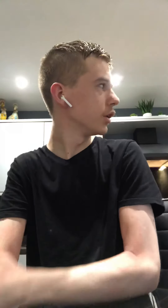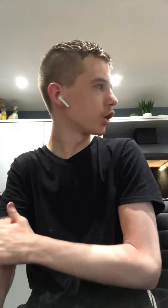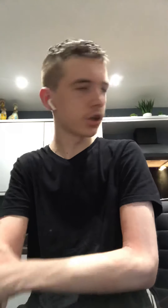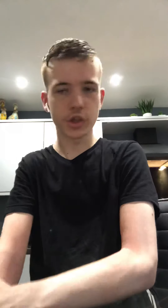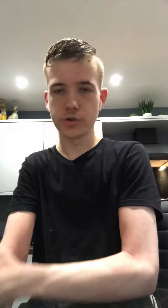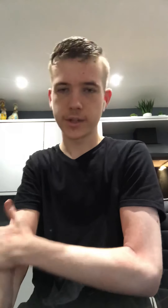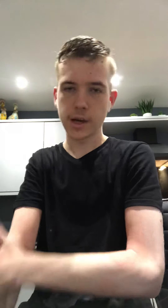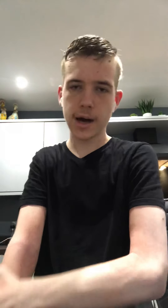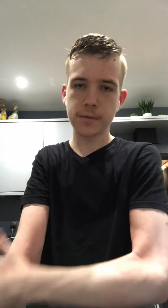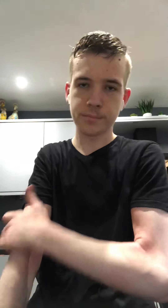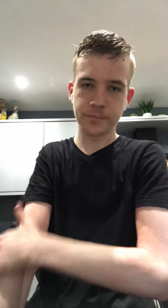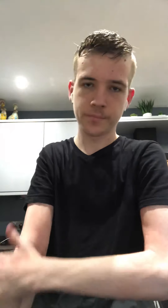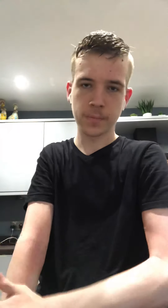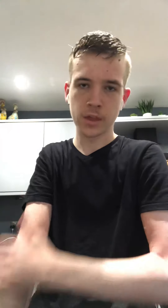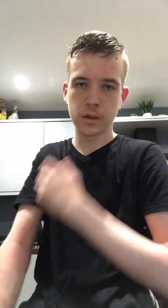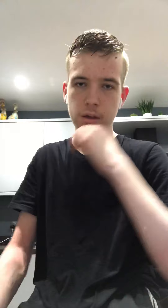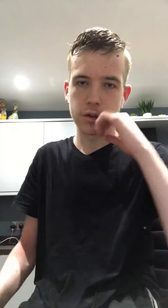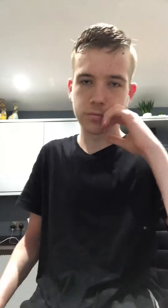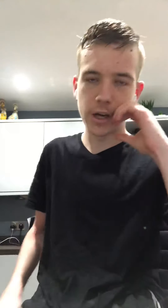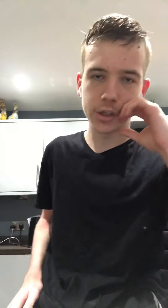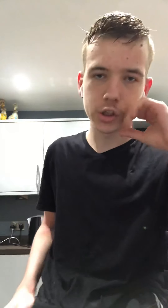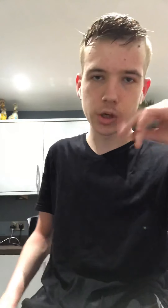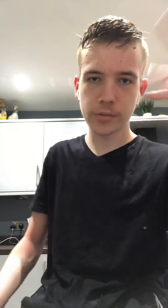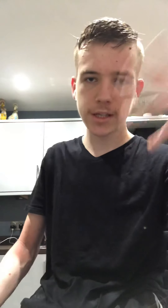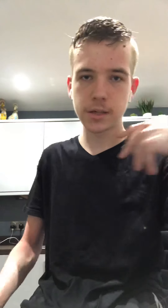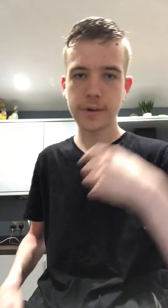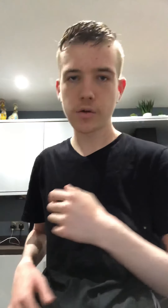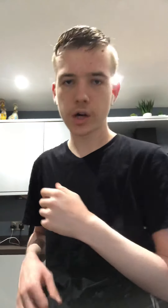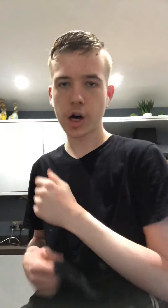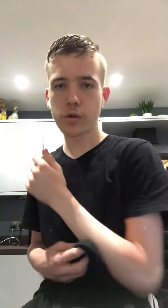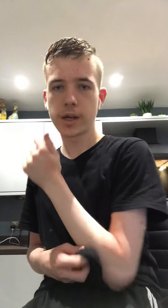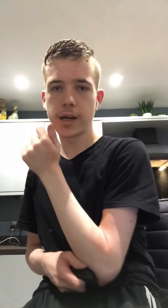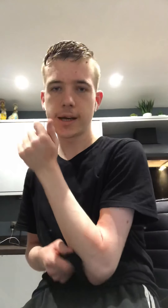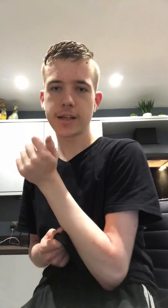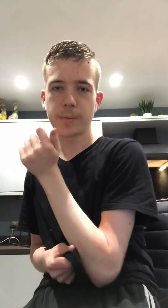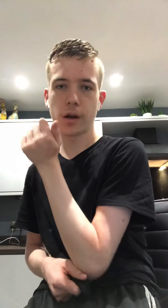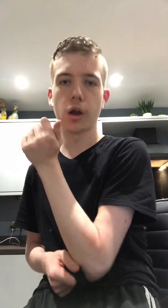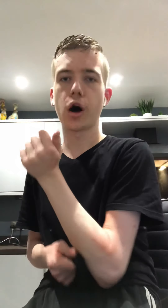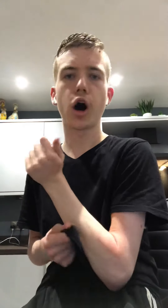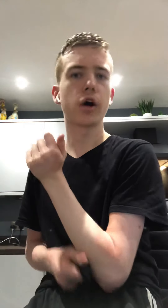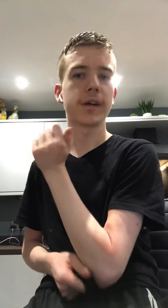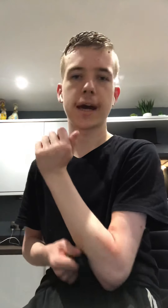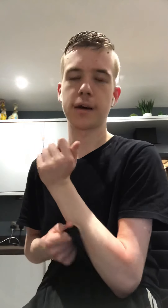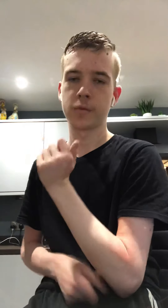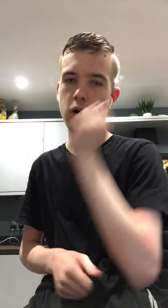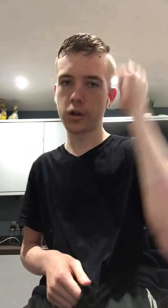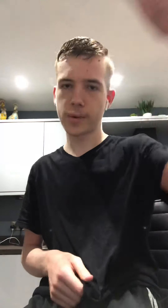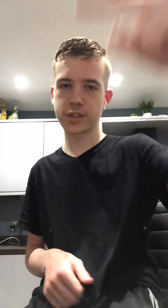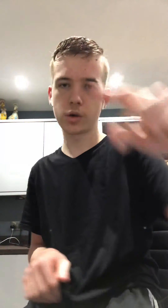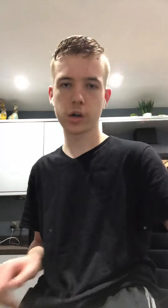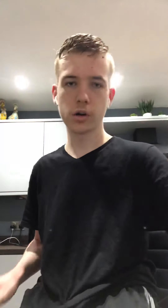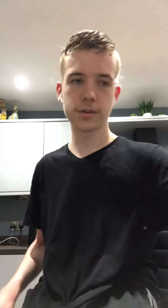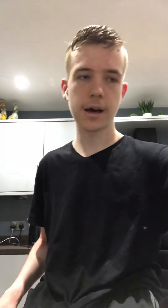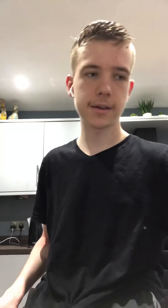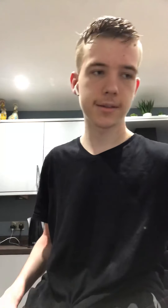enjoy Tuesday night. Make sure you drink plenty of alcohol. You need it. It's been a long day. All the best to you all girls and lads.